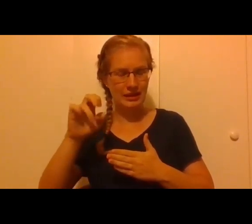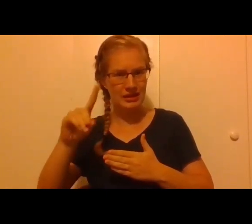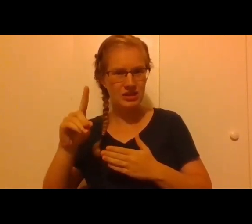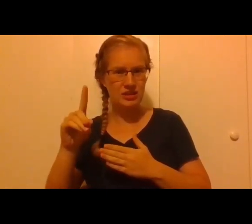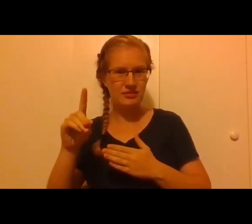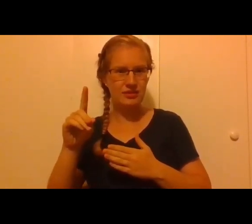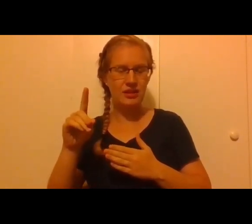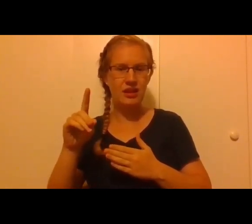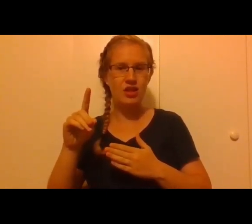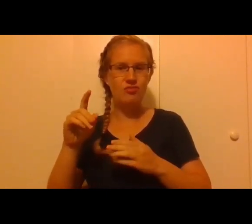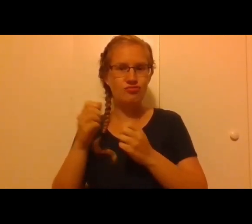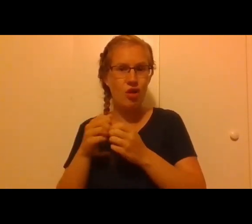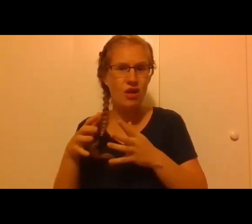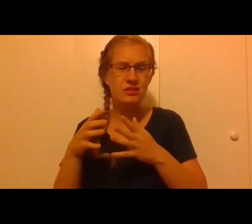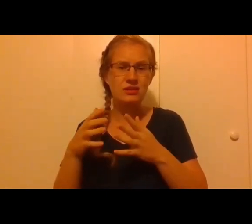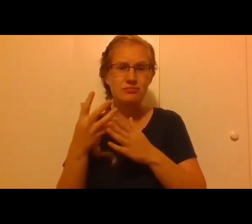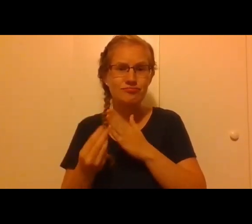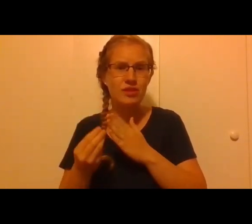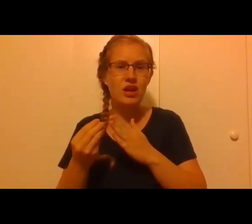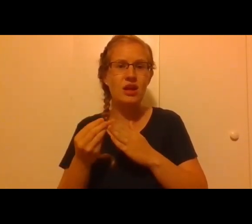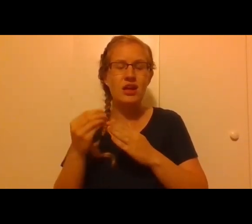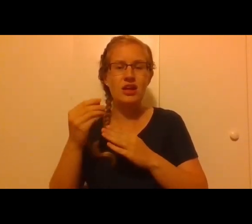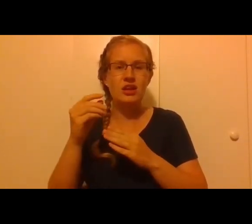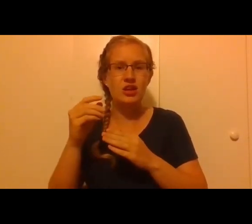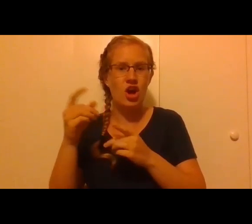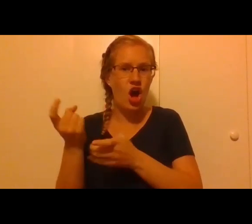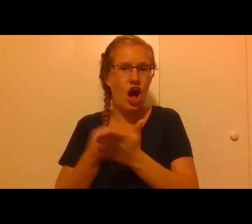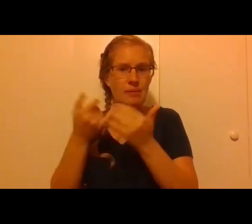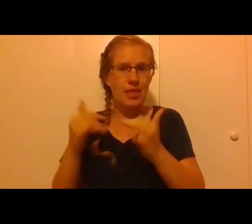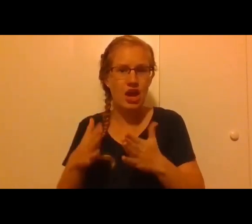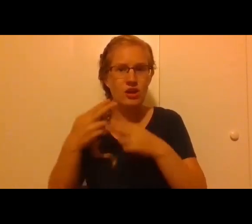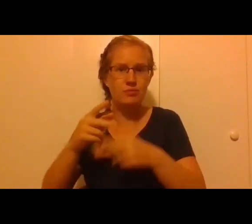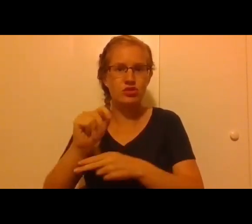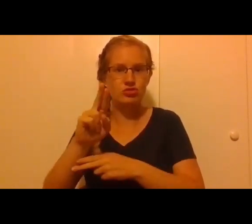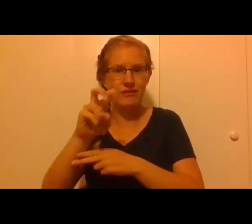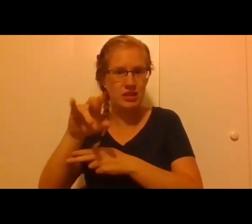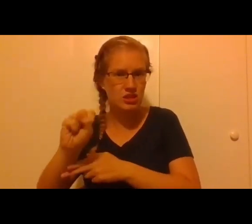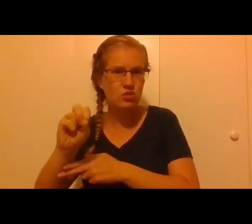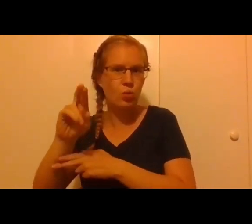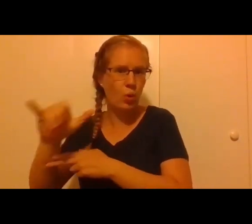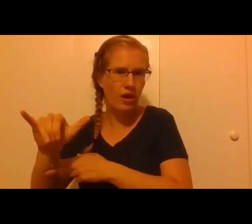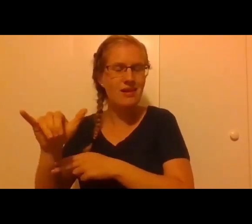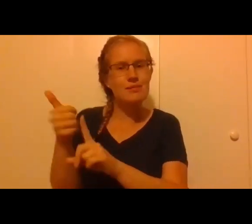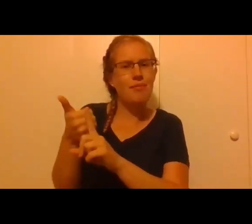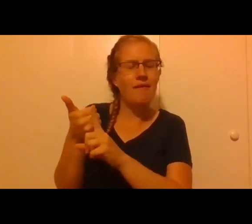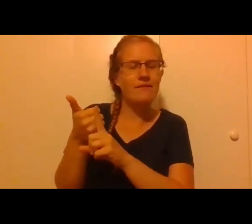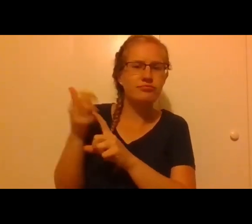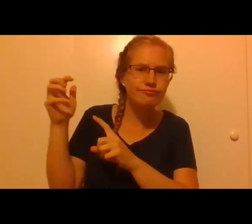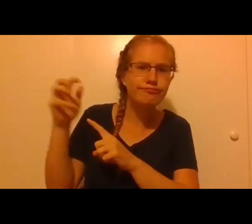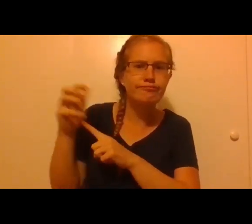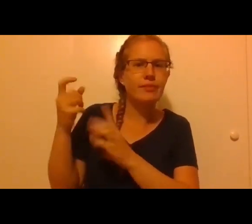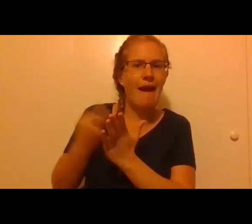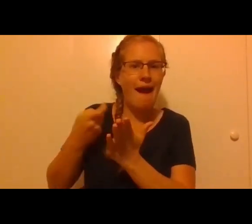hockey player named Travis Roy. Travis was a standout hockey